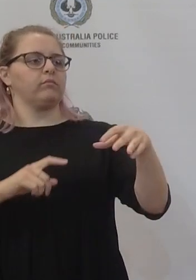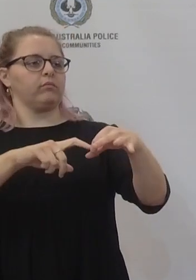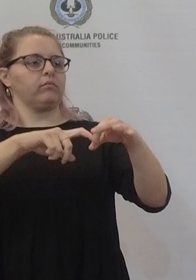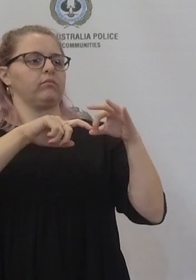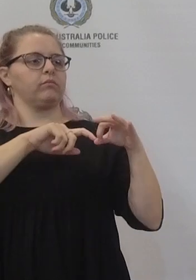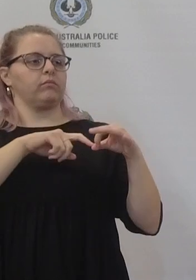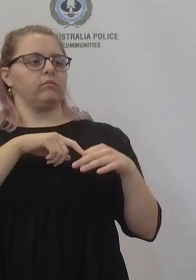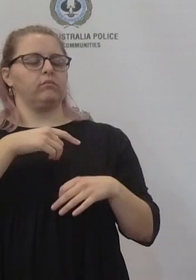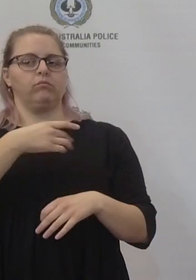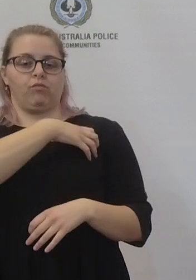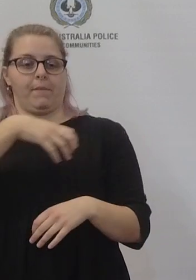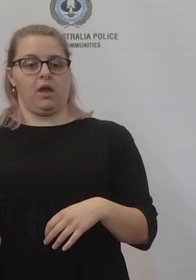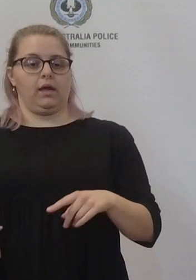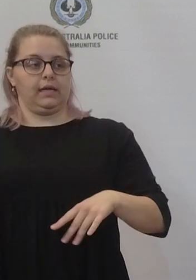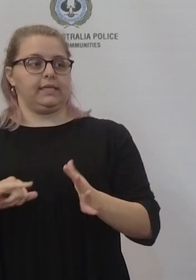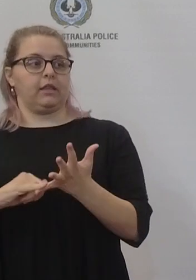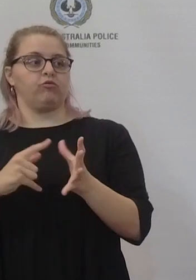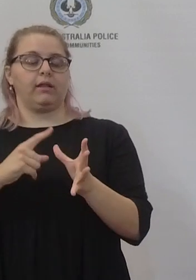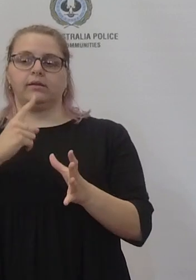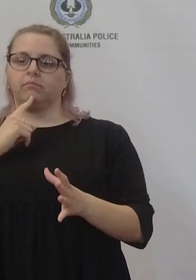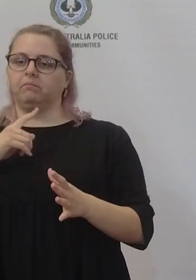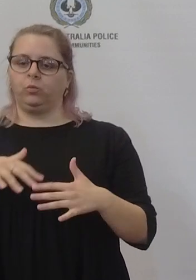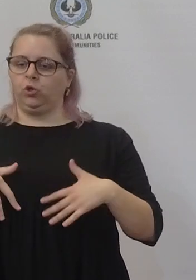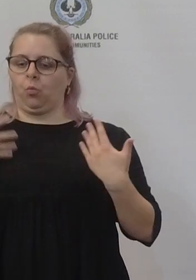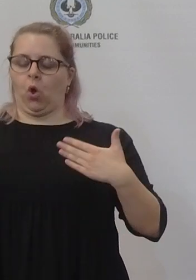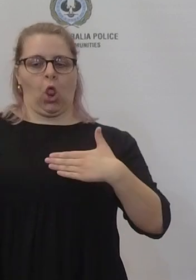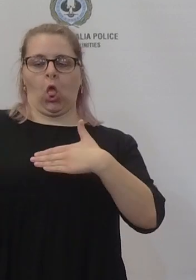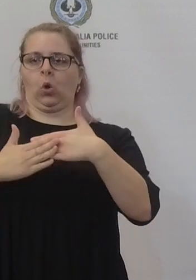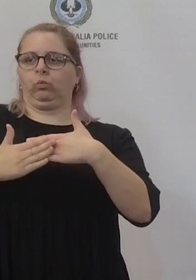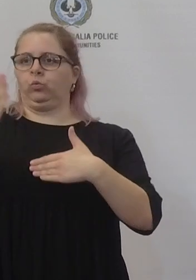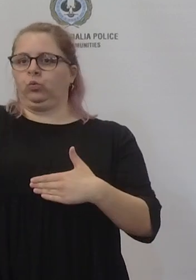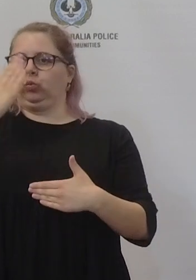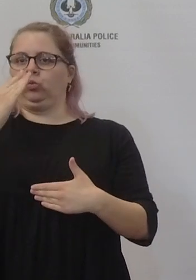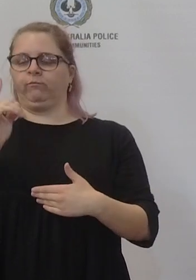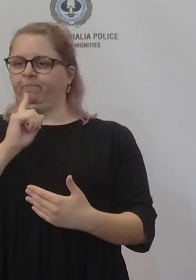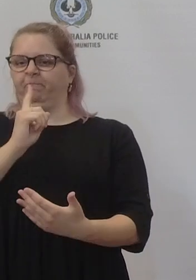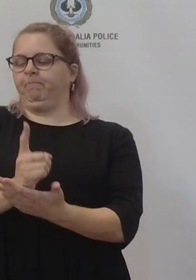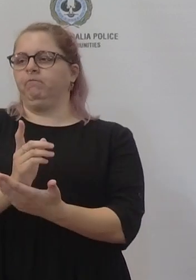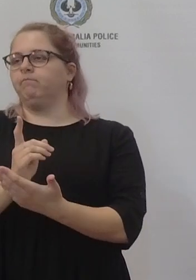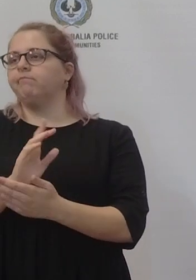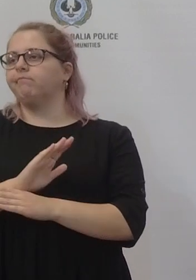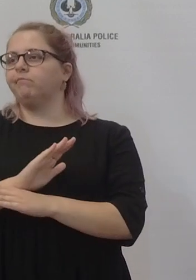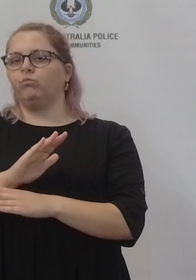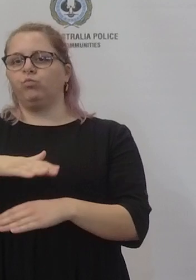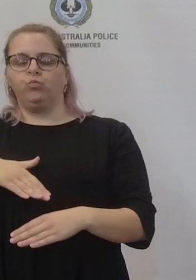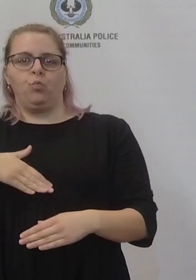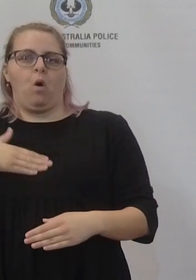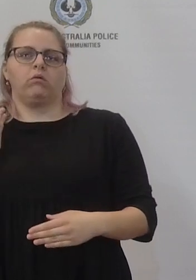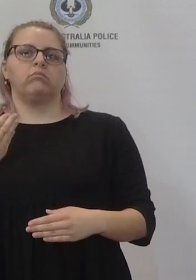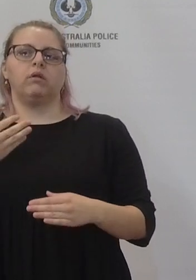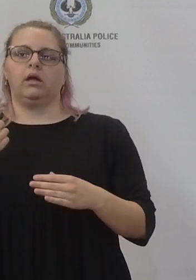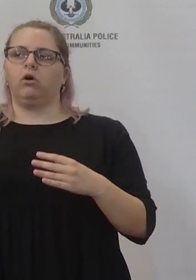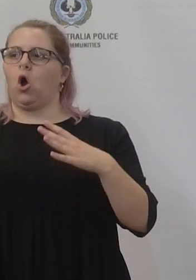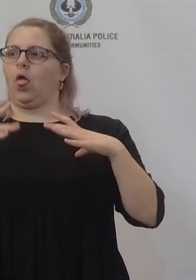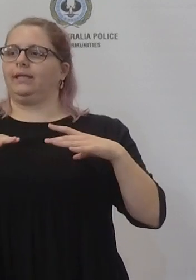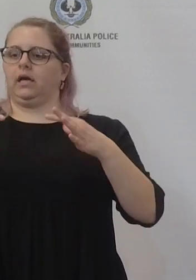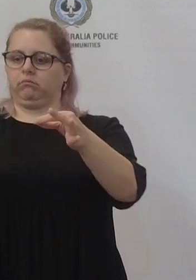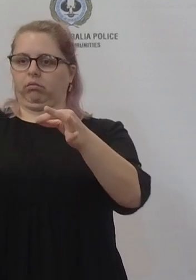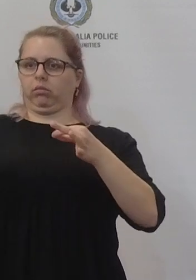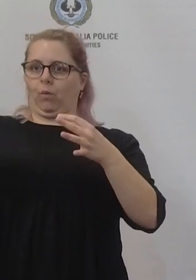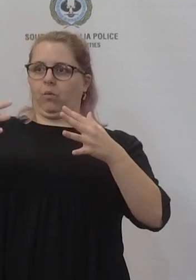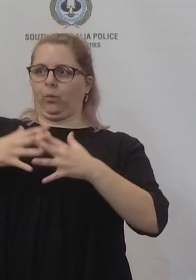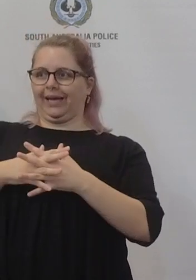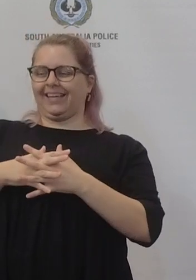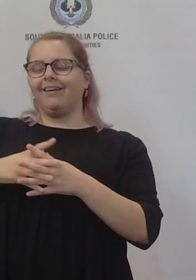clear he doesn't want to shut schools and give an extra week of holidays to students, albeit I think most kids would appreciate